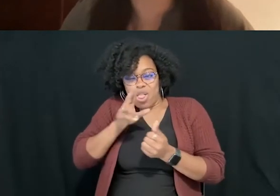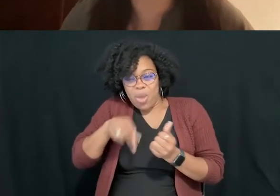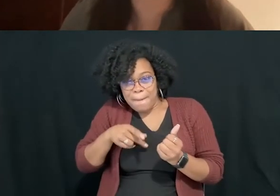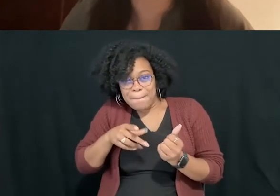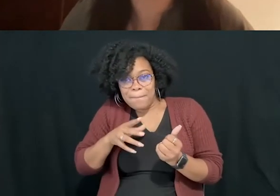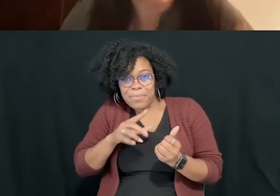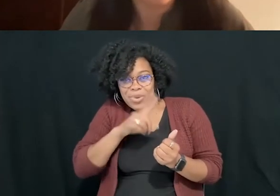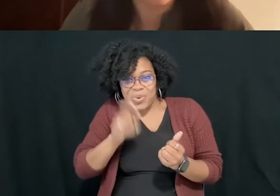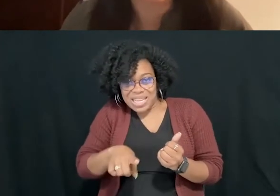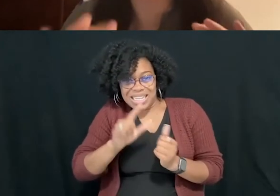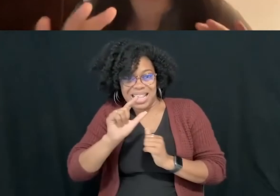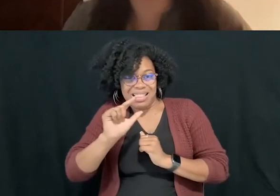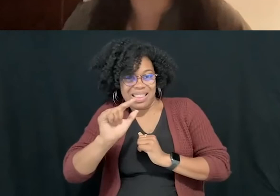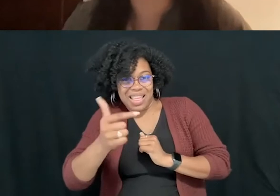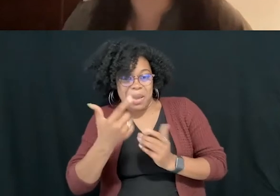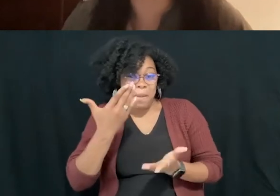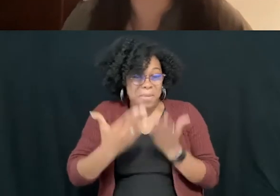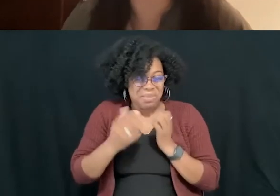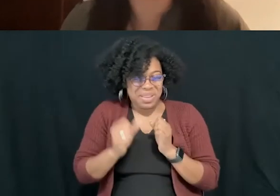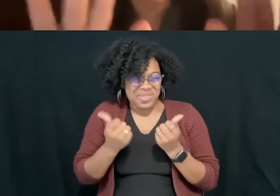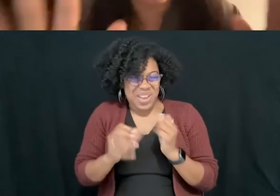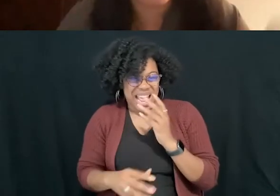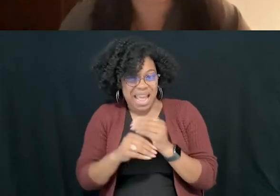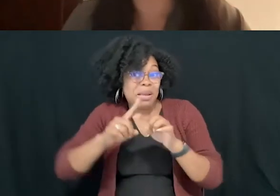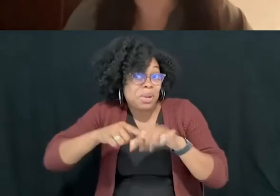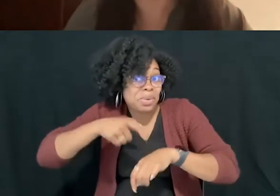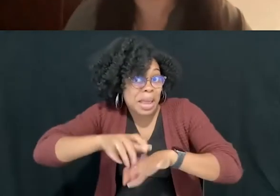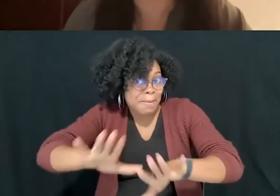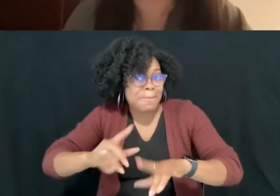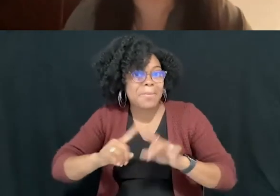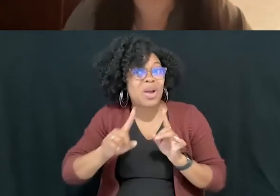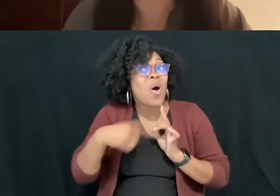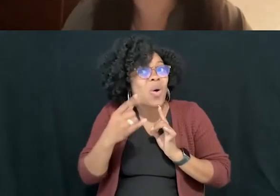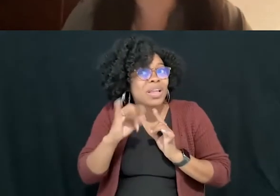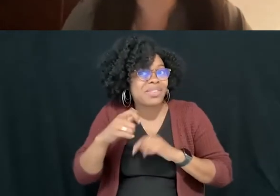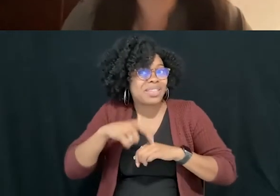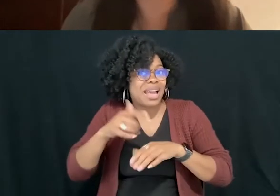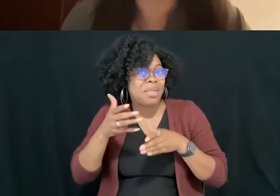afterwards that we can maybe squeeze in based on time, but also only if there's time, and then we'll do our raffle.